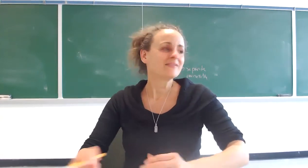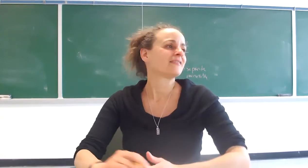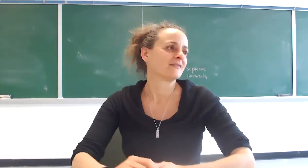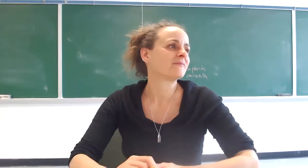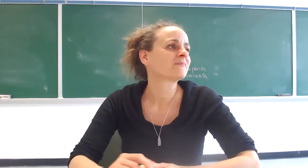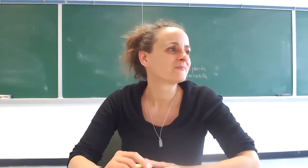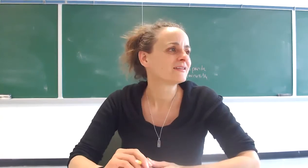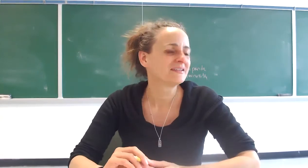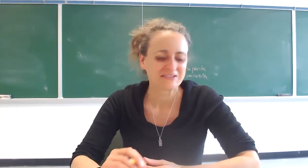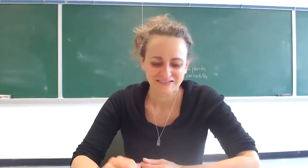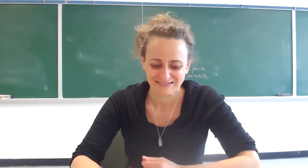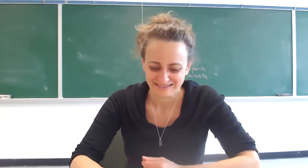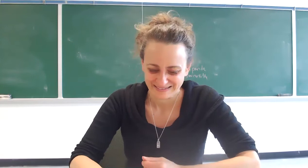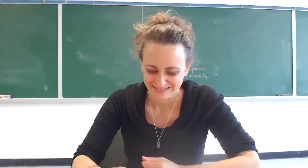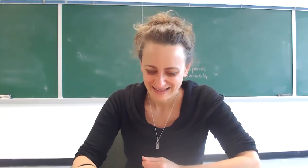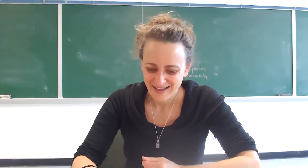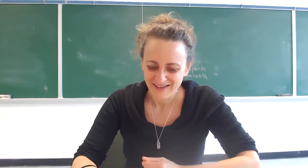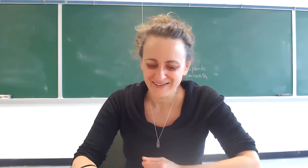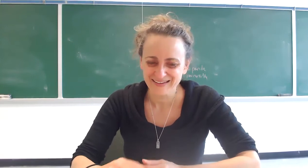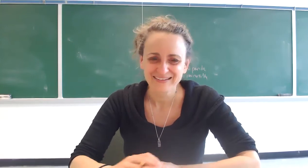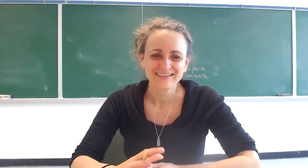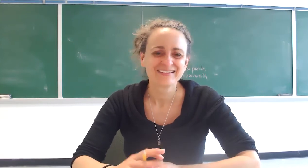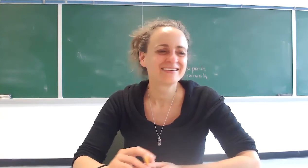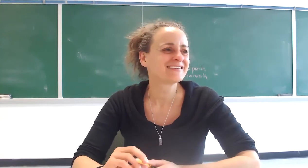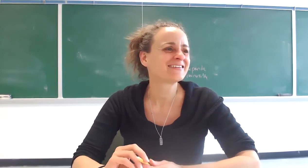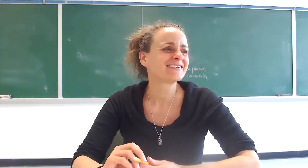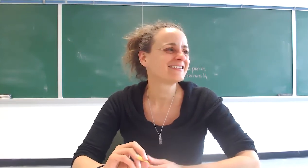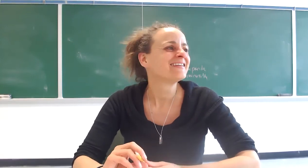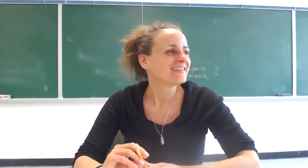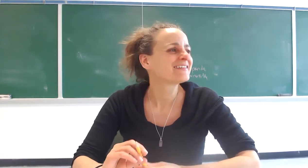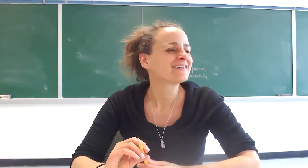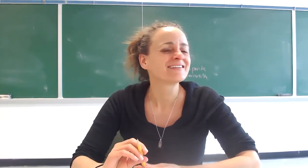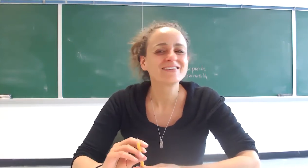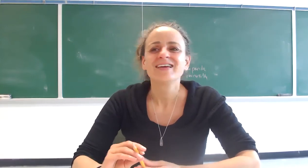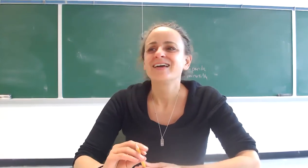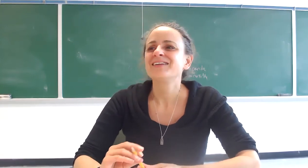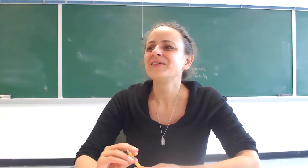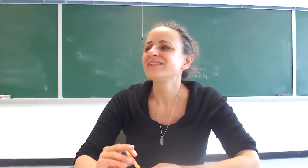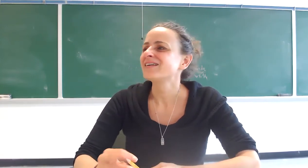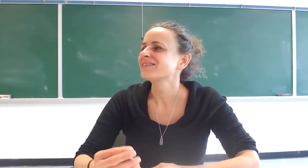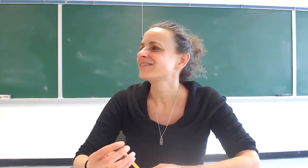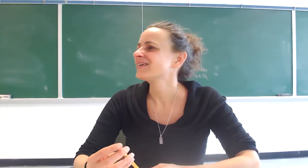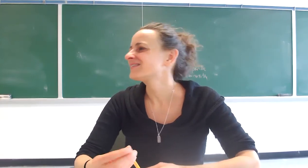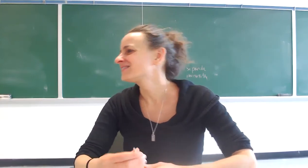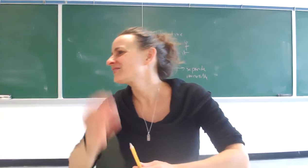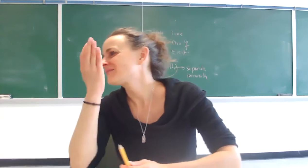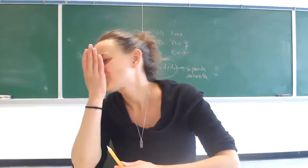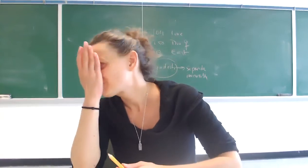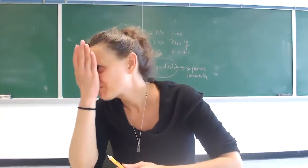not yet maybe okay good good excellent good anybody else yes right so